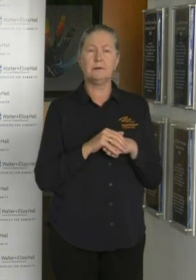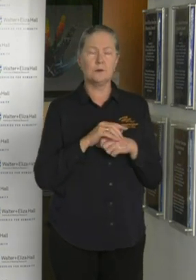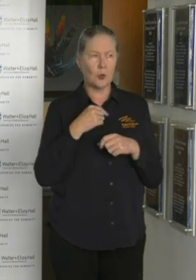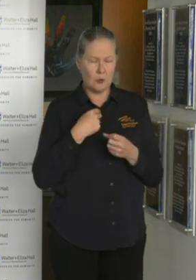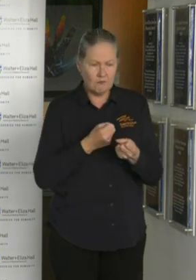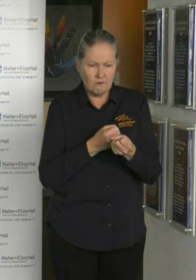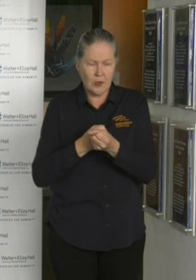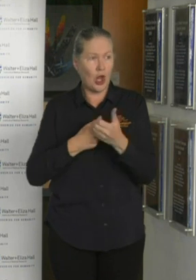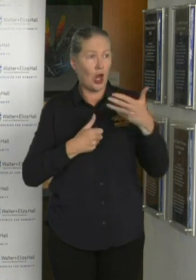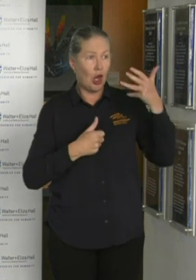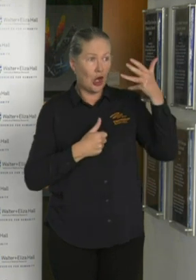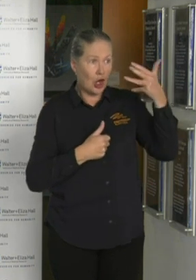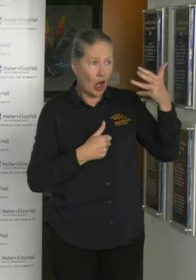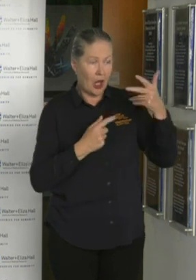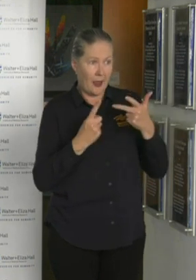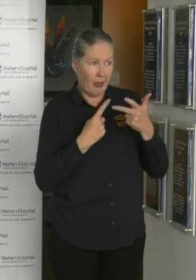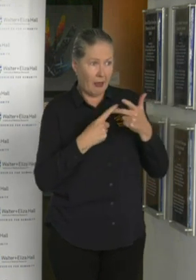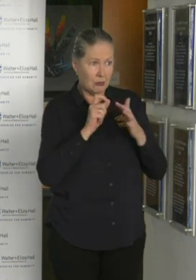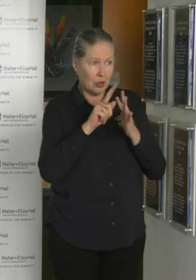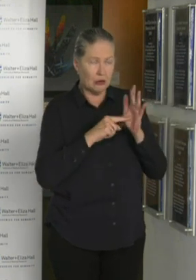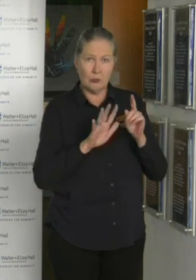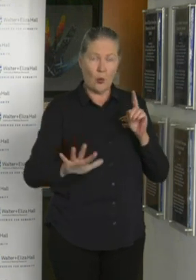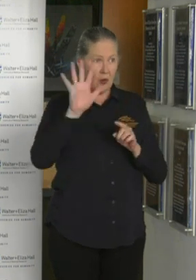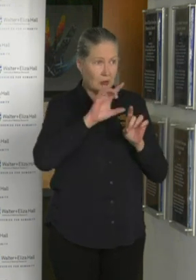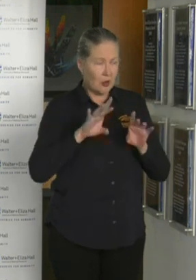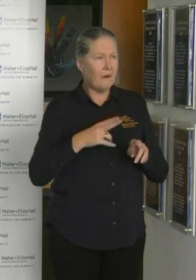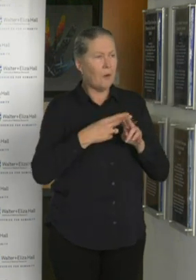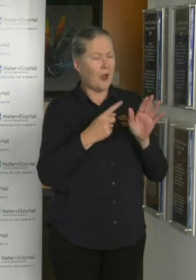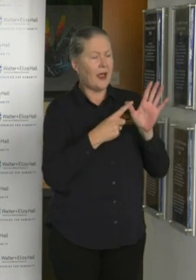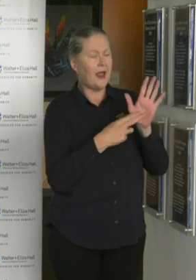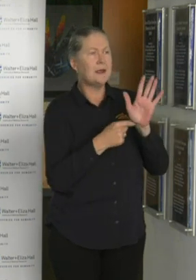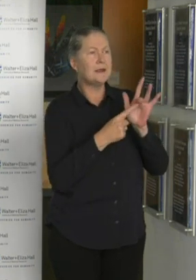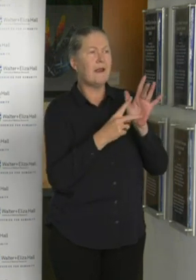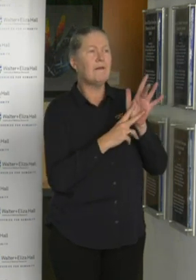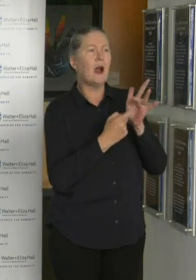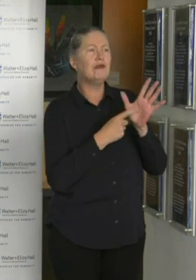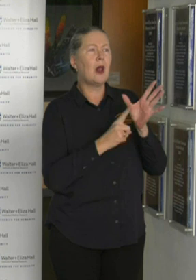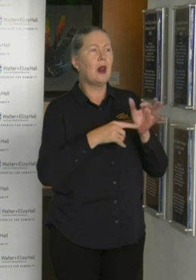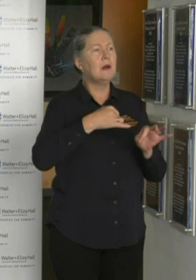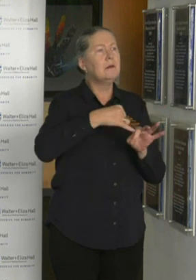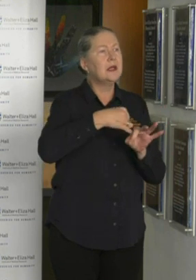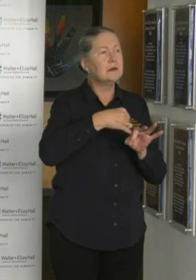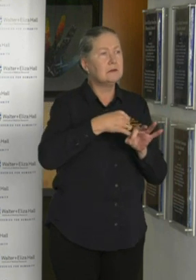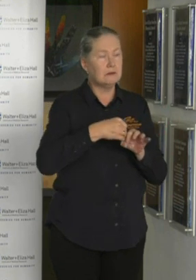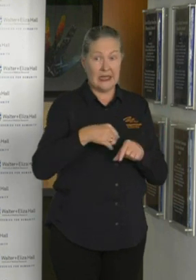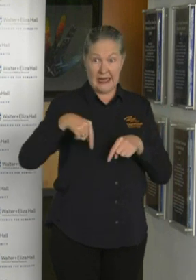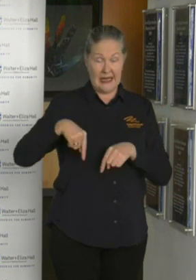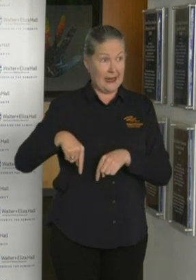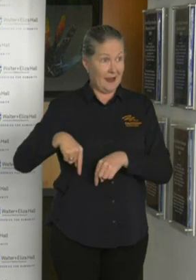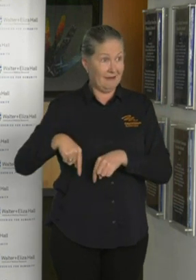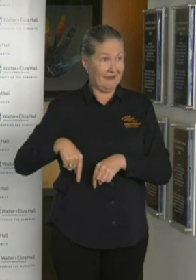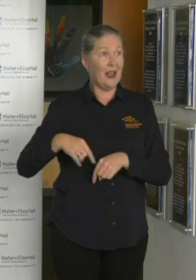projects around the country for antiviral medicines. And here at WeHi, there are two.